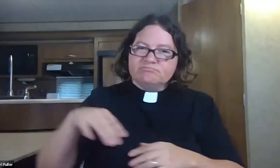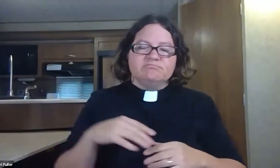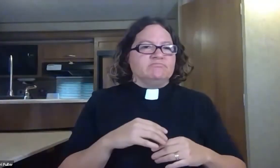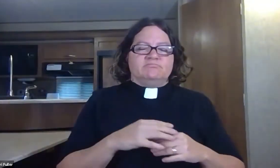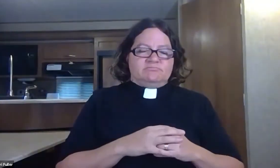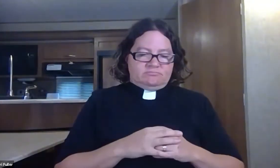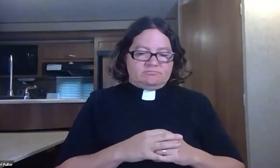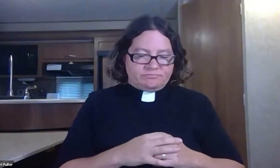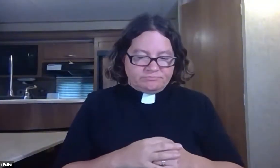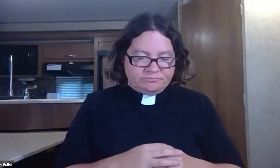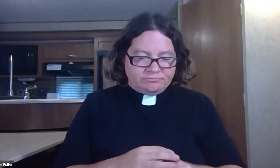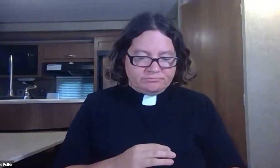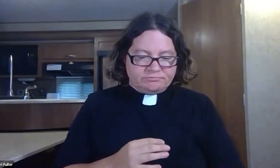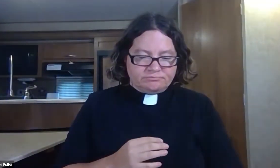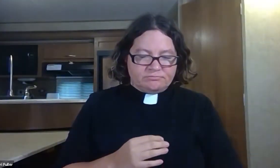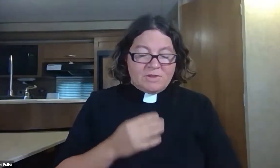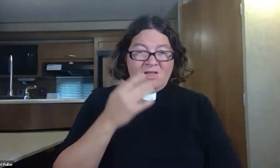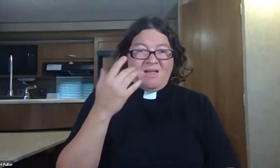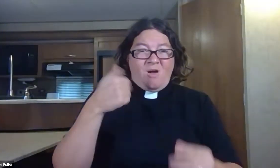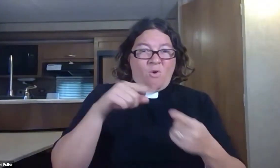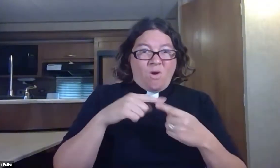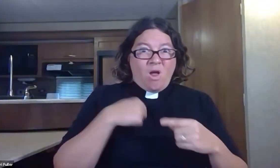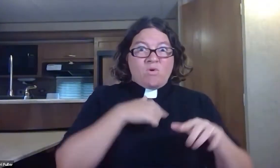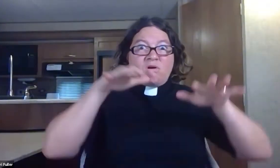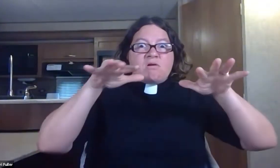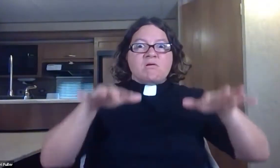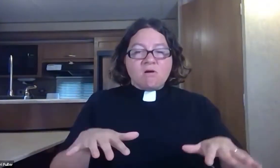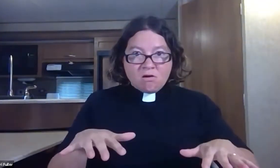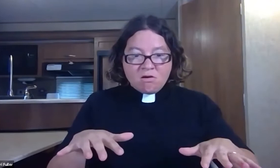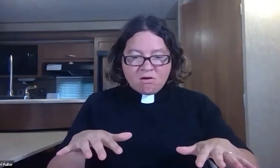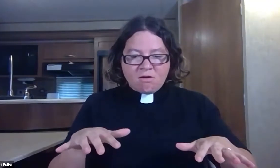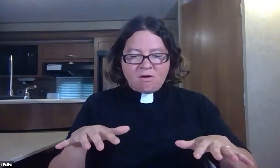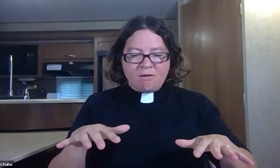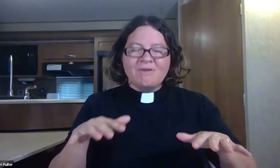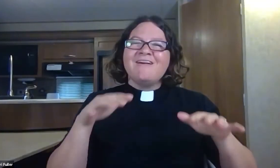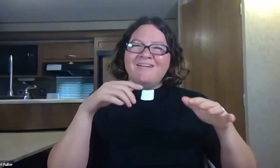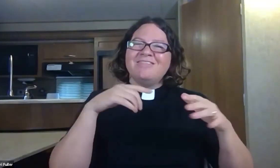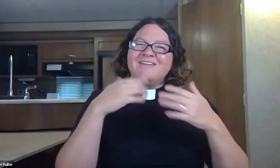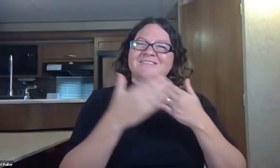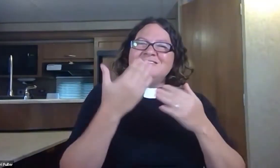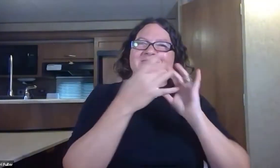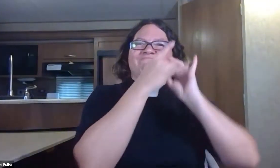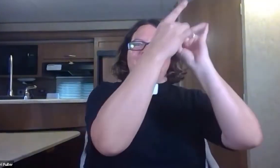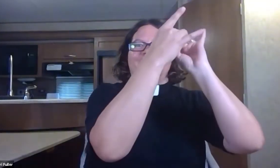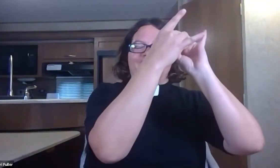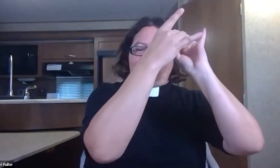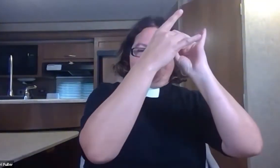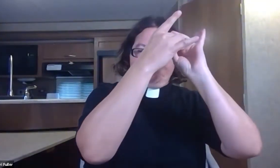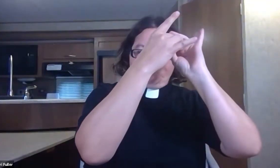without distraction. And this is not in a room where the TV's on. This is somewhere that brings calm and peace to us because